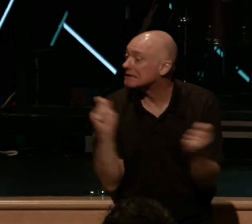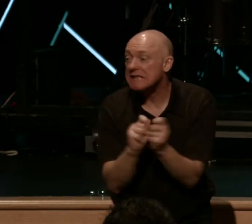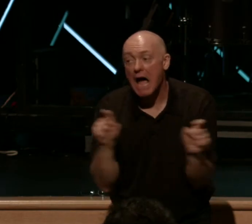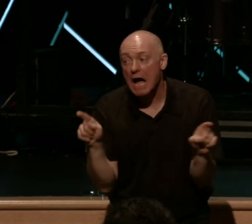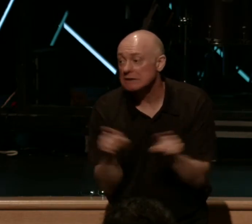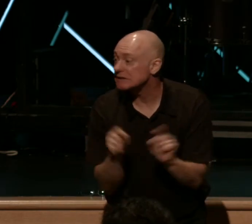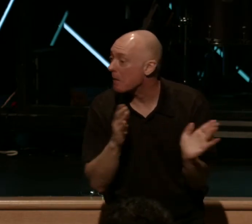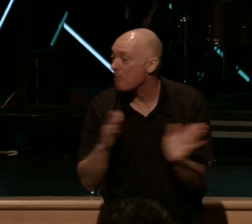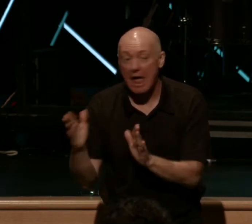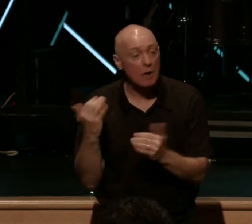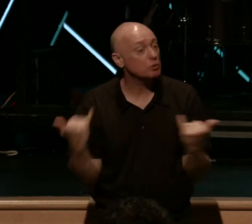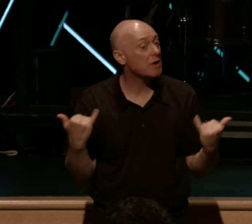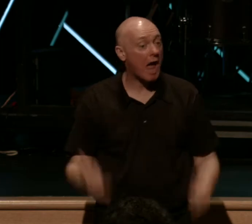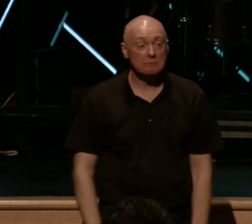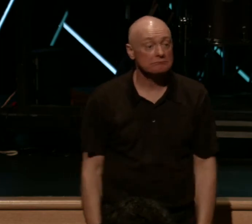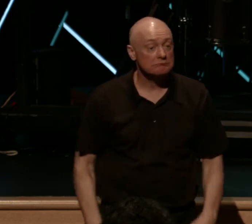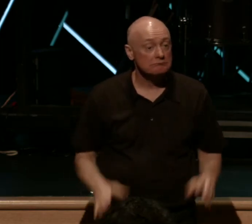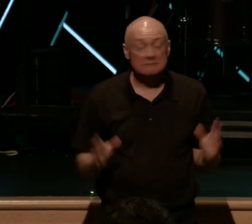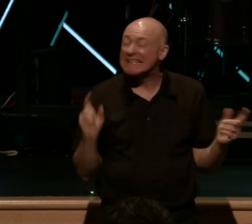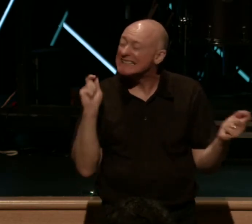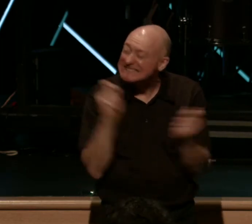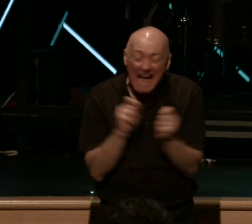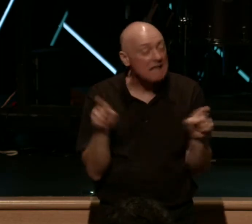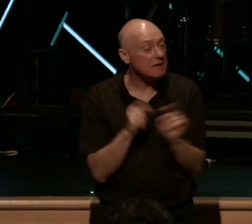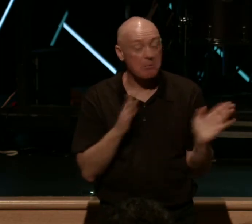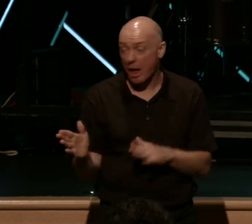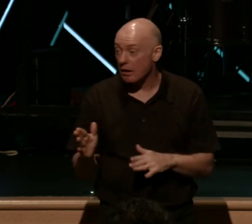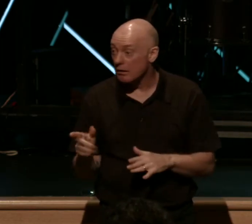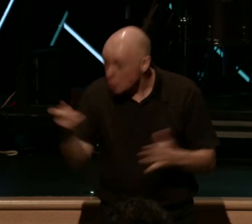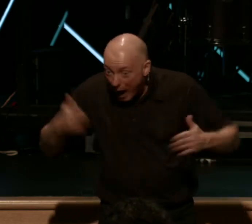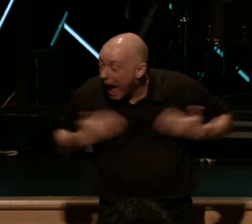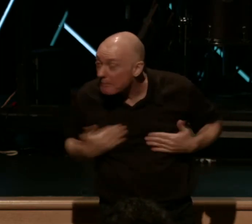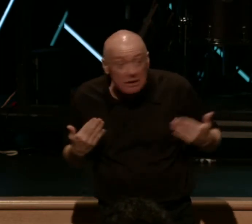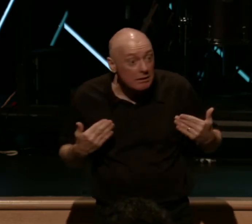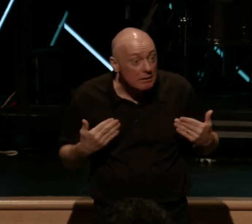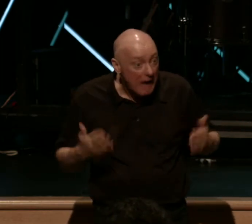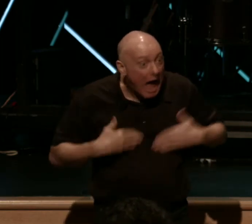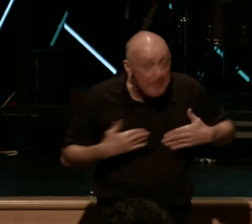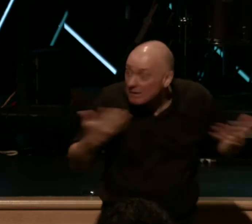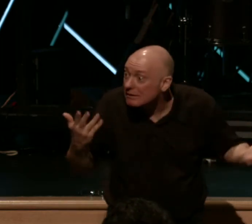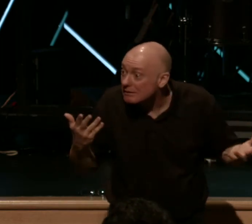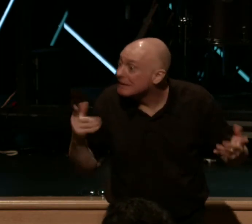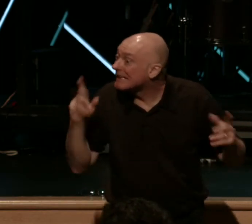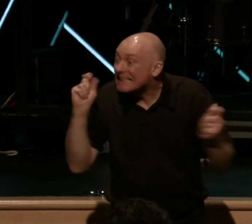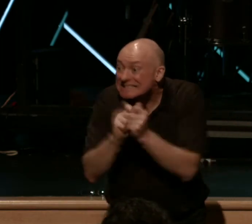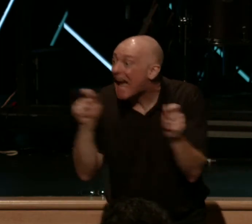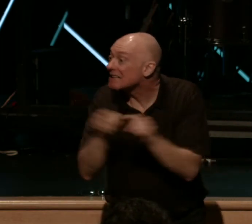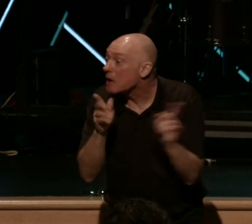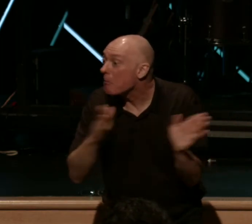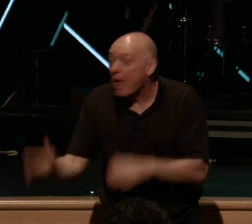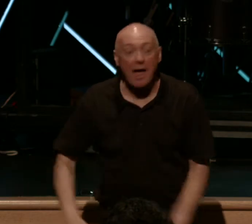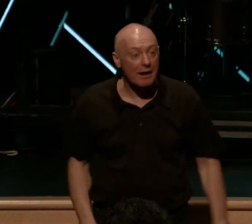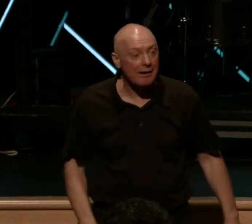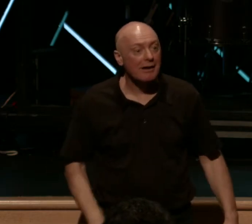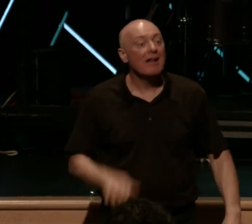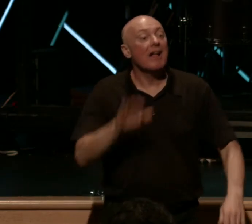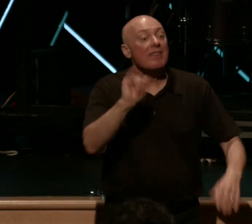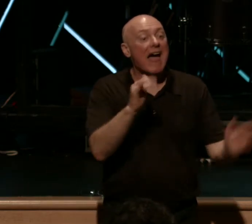he gives us today. It's the exact same plan. Aren't you glad God's the same yesterday, today, and forever, right? That is plan A to